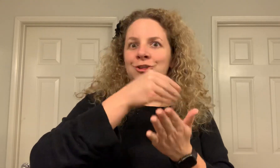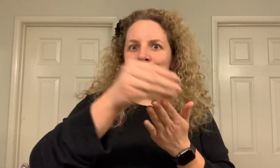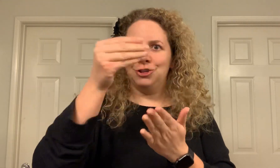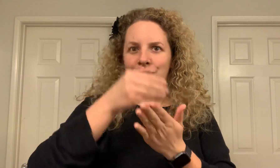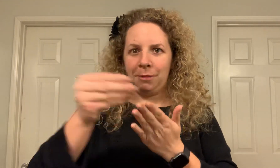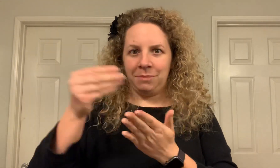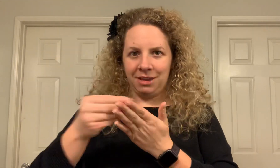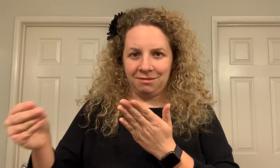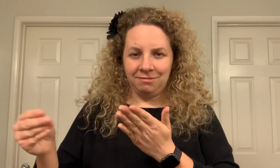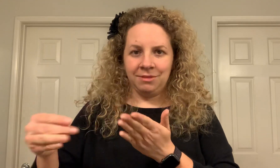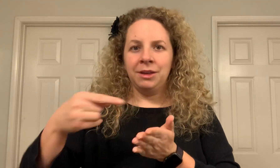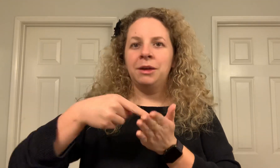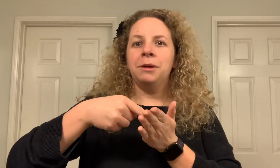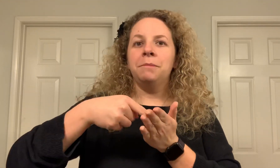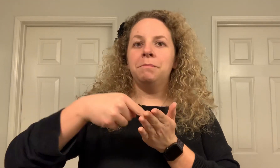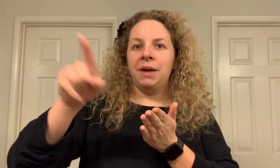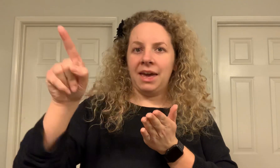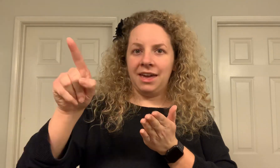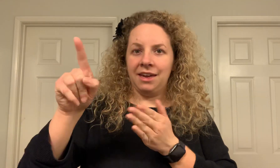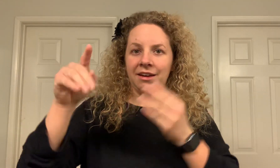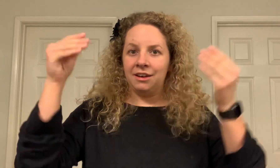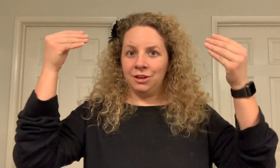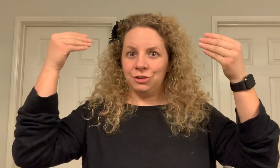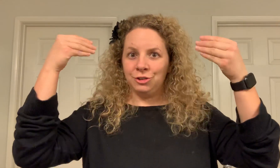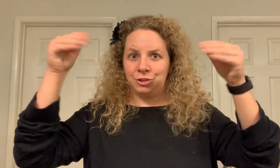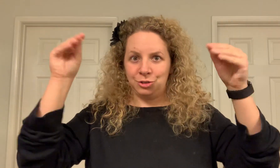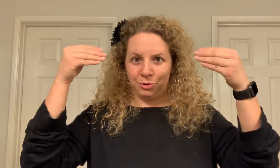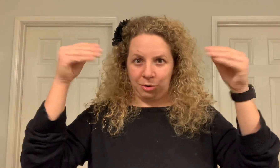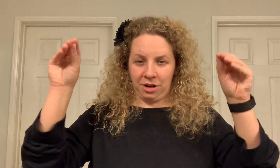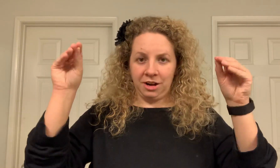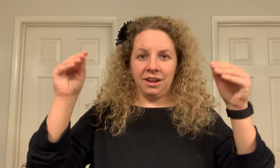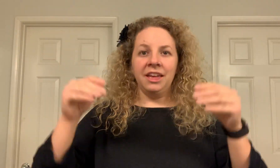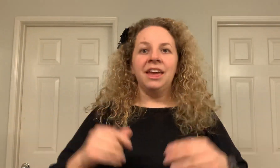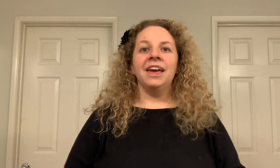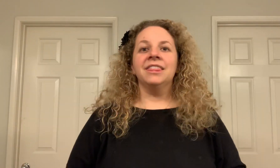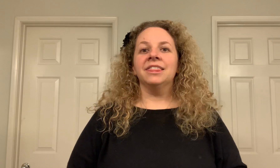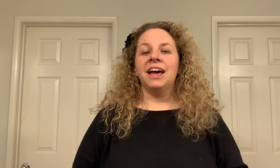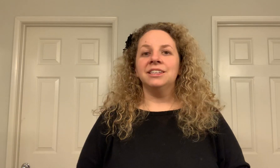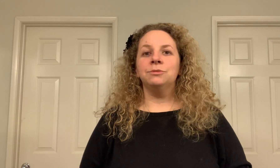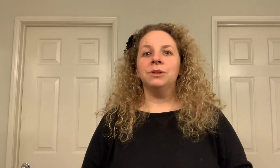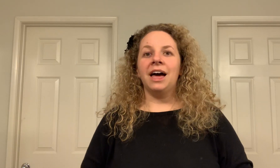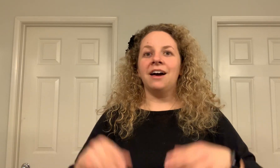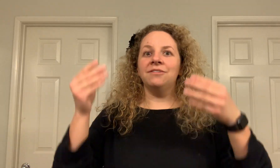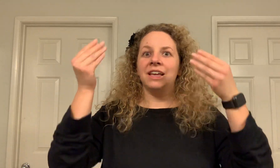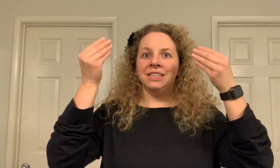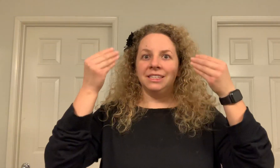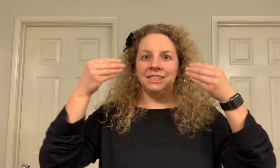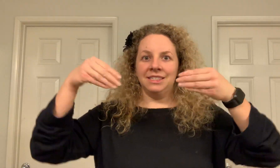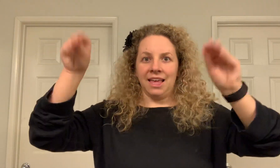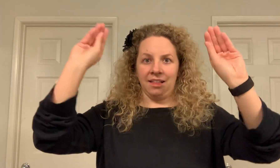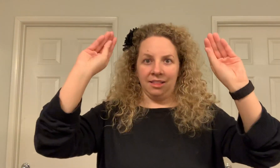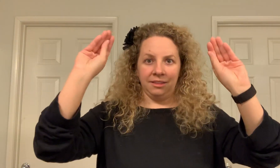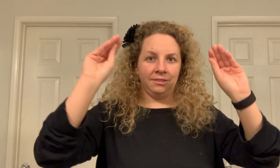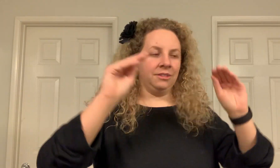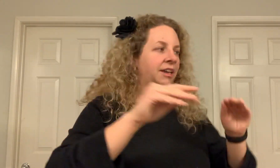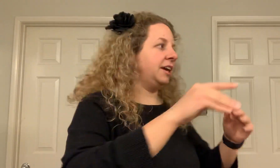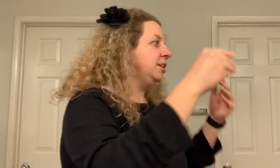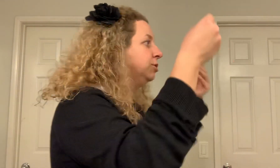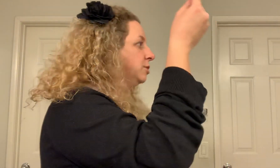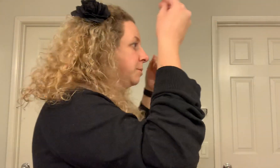shopping, pay, store. And last, we'll have sell. Okay, so